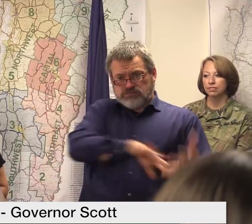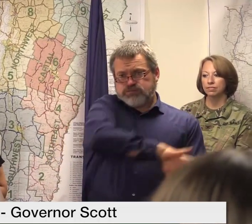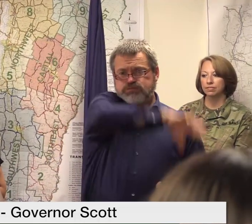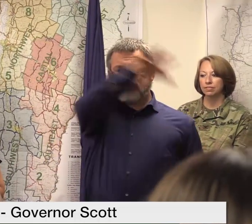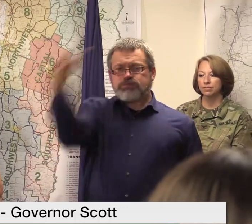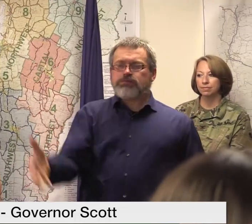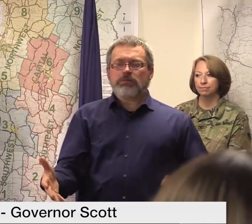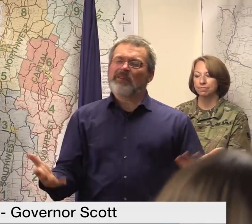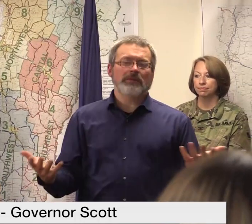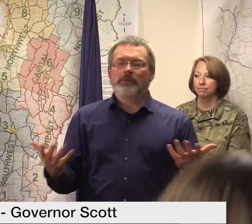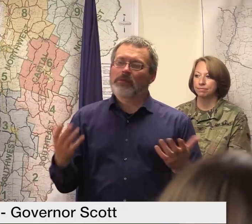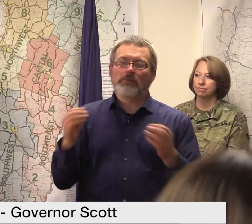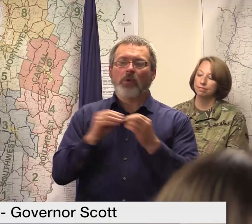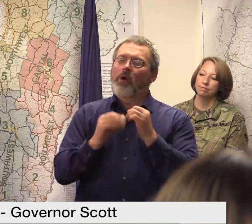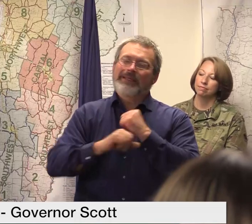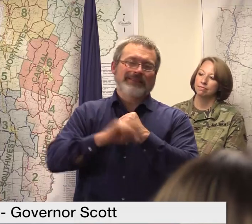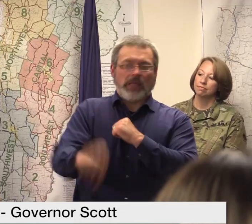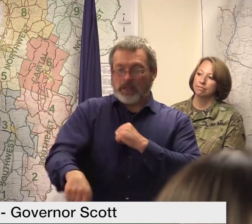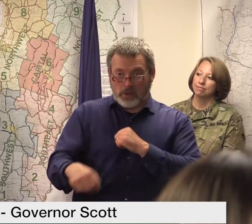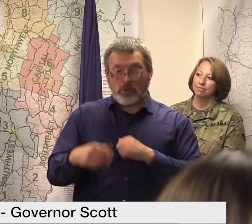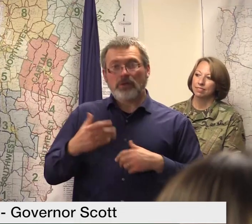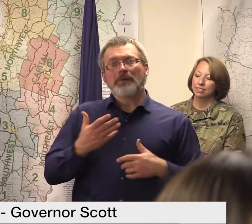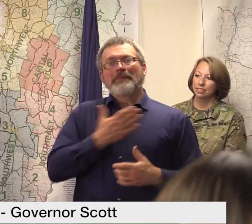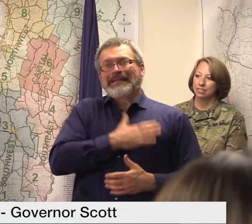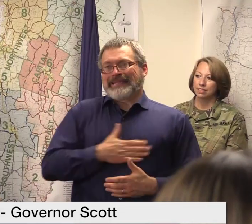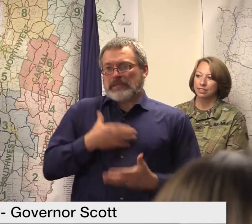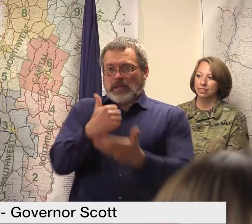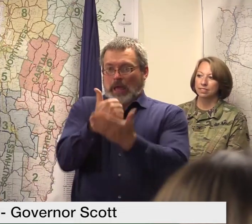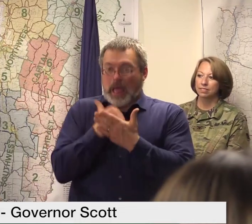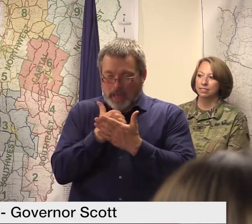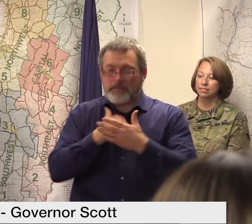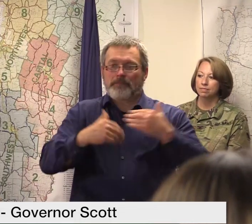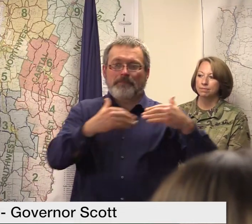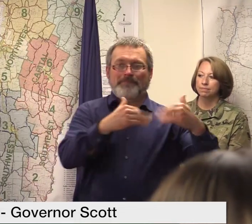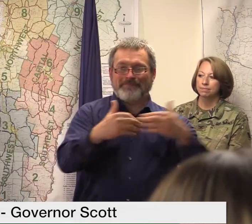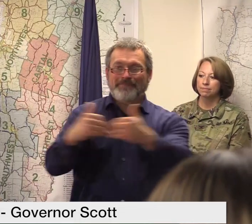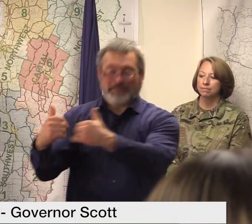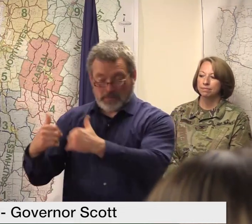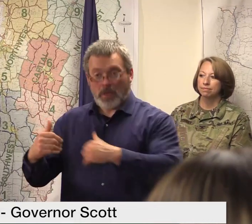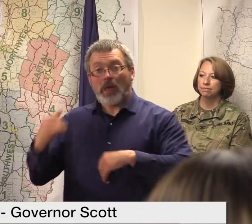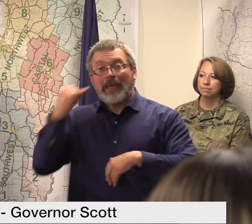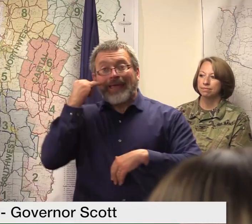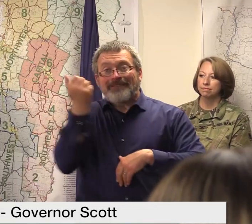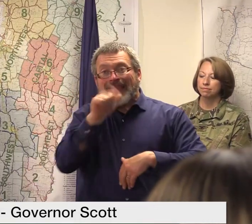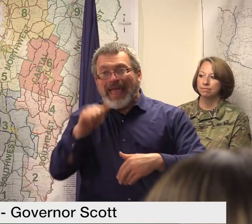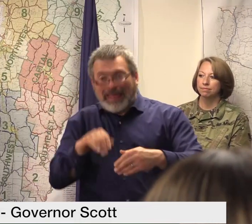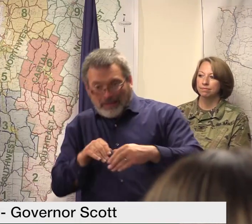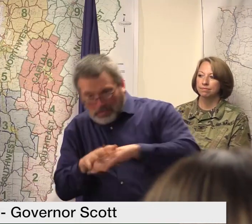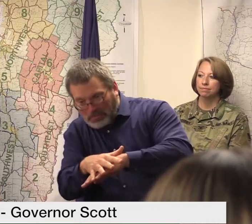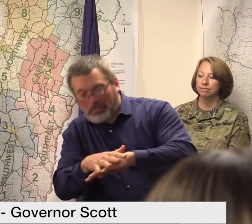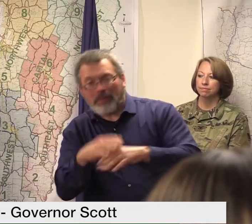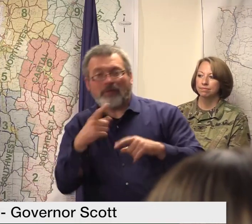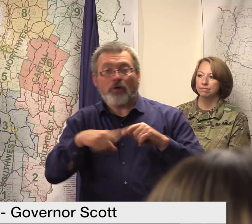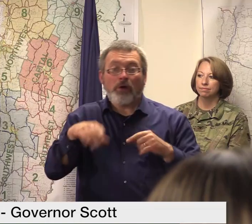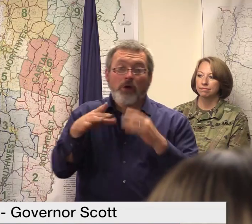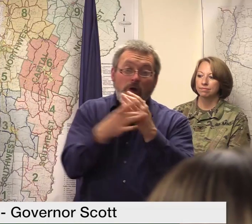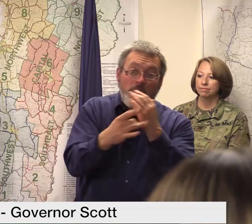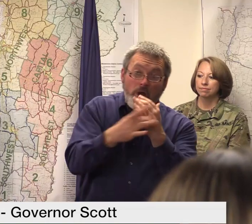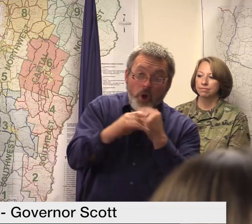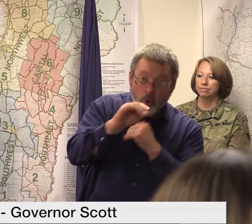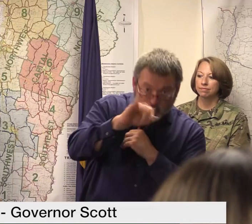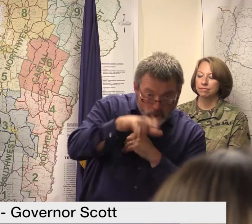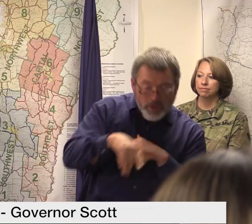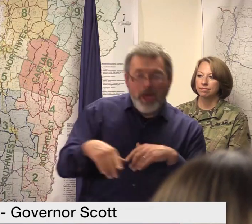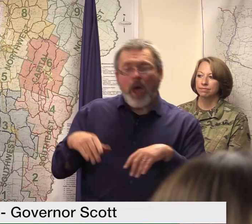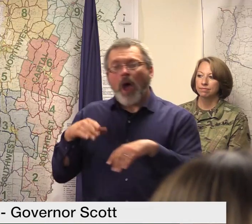in locations where there's sediment and soils that have been impacted by petroleum products uh we have set up separate areas where those for